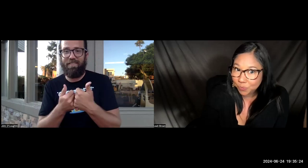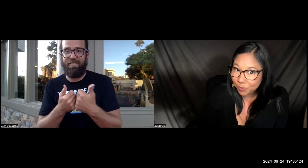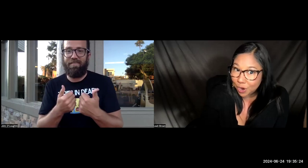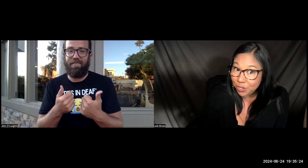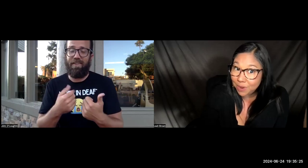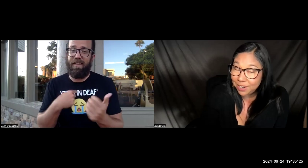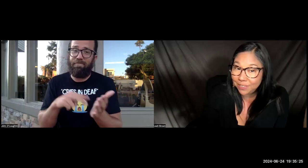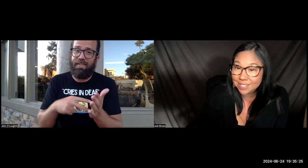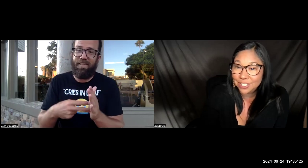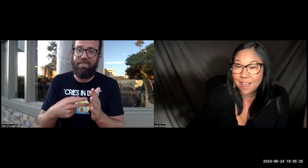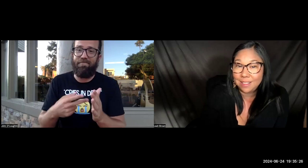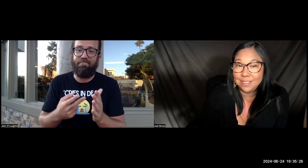Are you ready for this challenge?